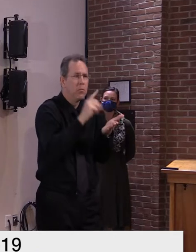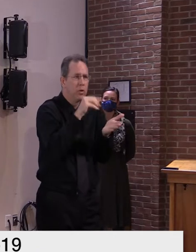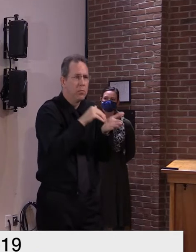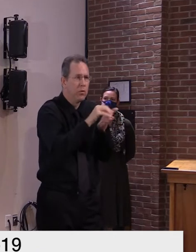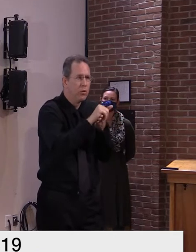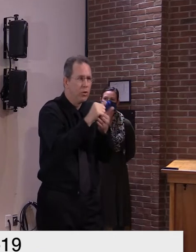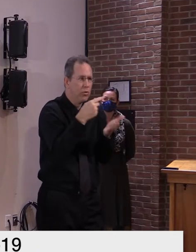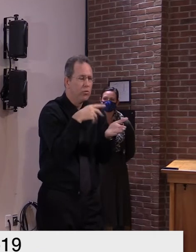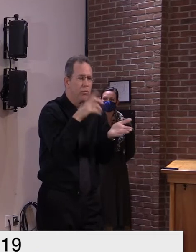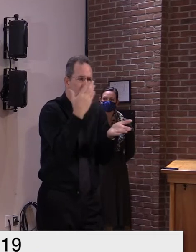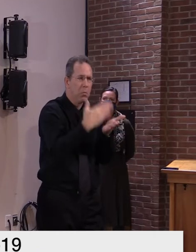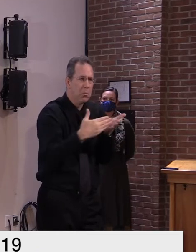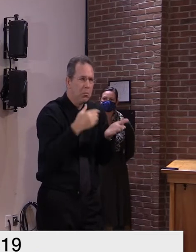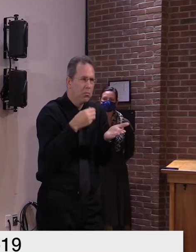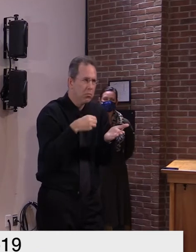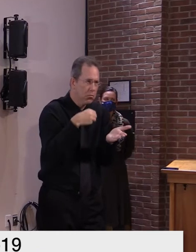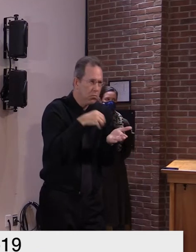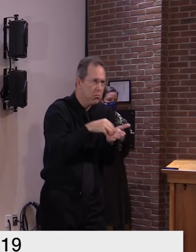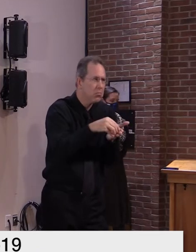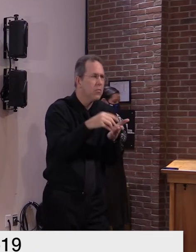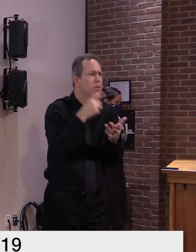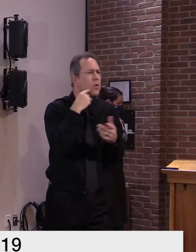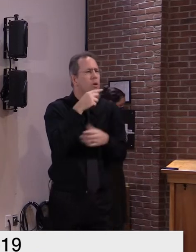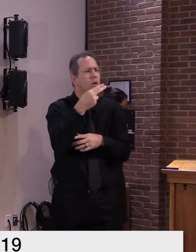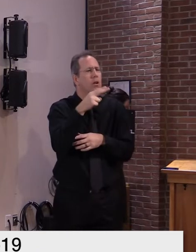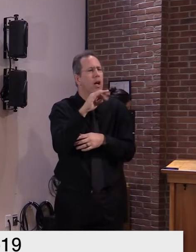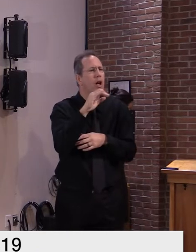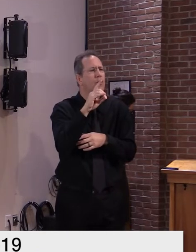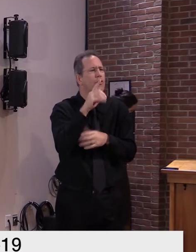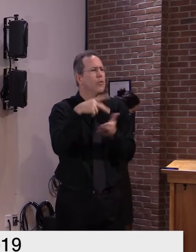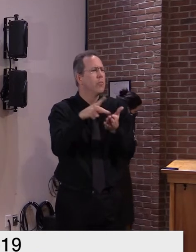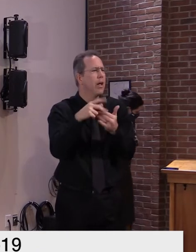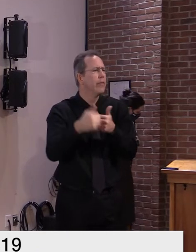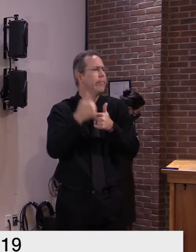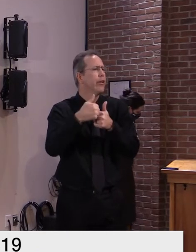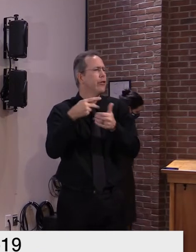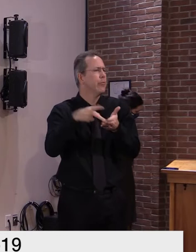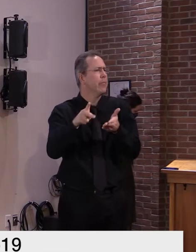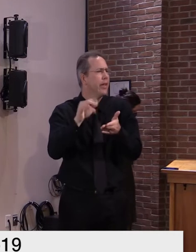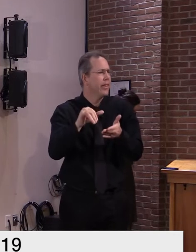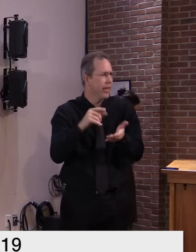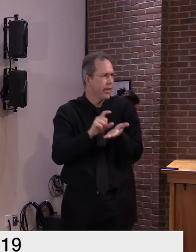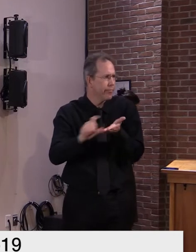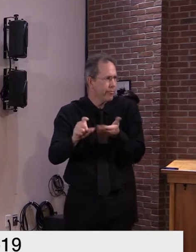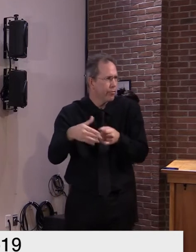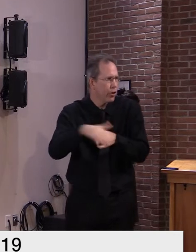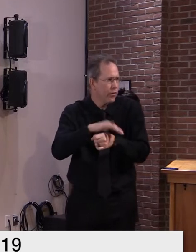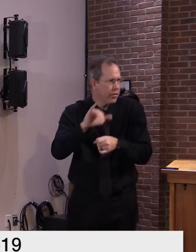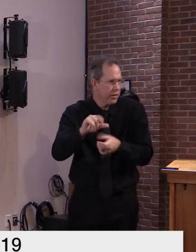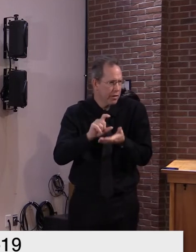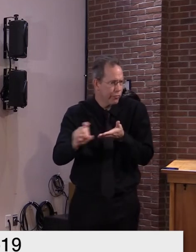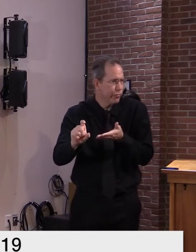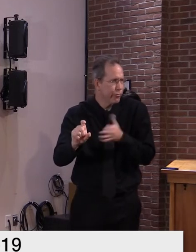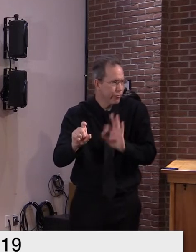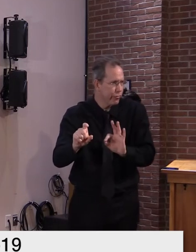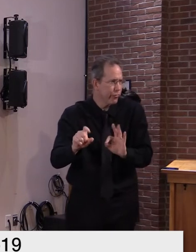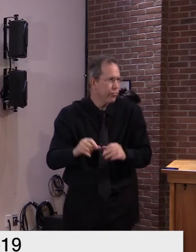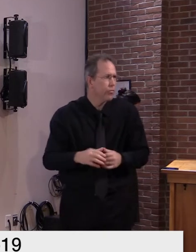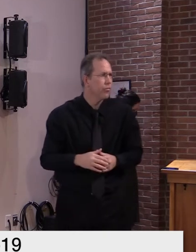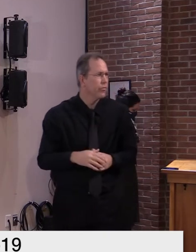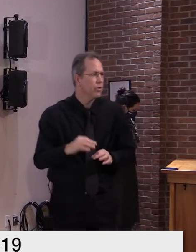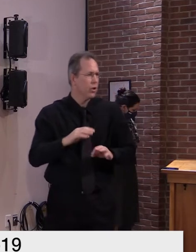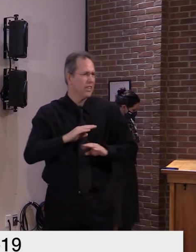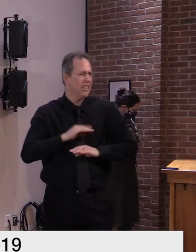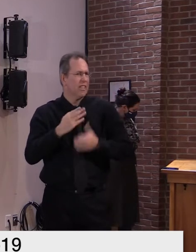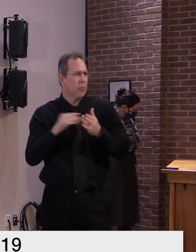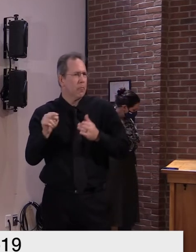program that we we could have used a little bit more money uh that two million dollars will fulfill uh some of the the need in that program that